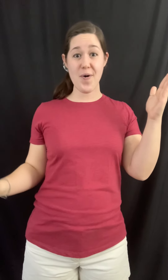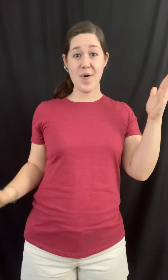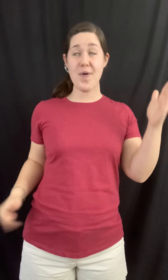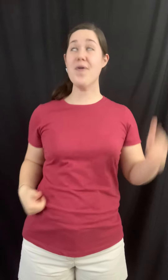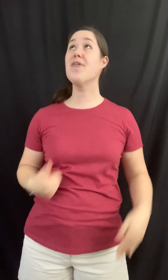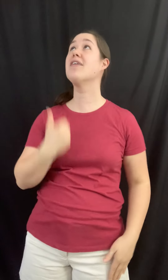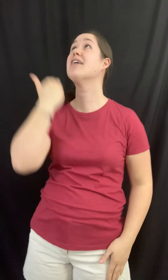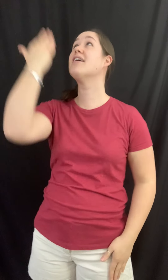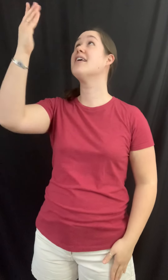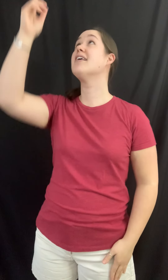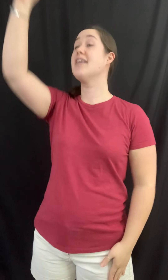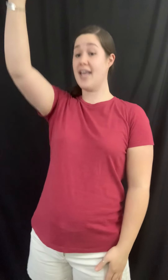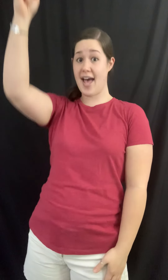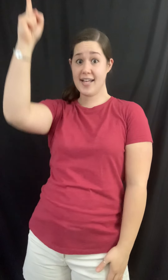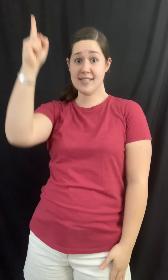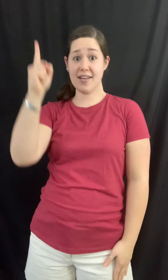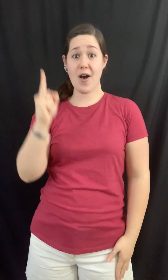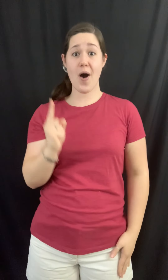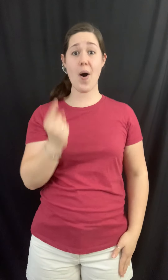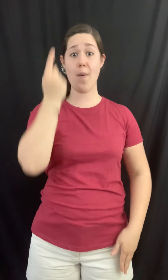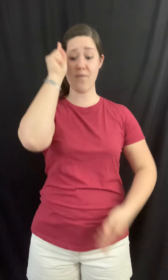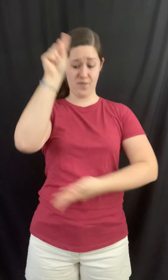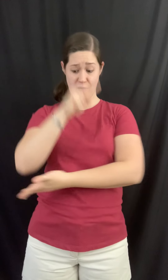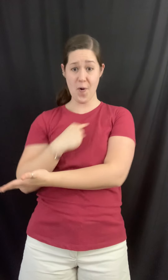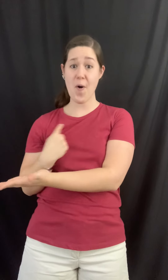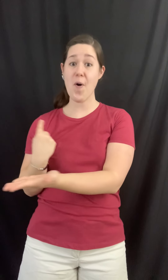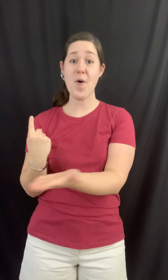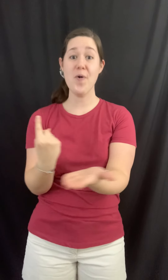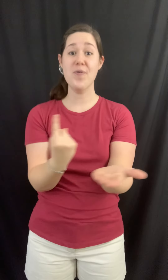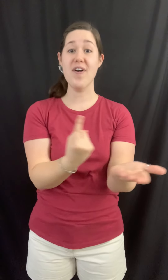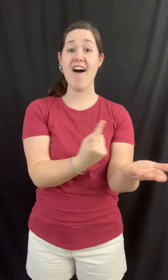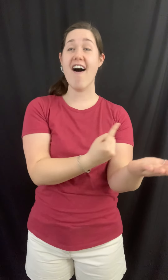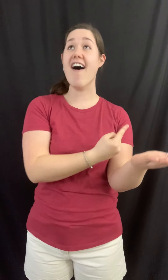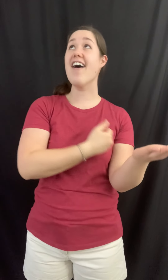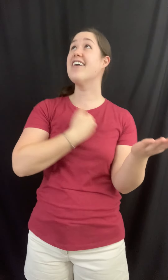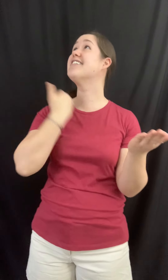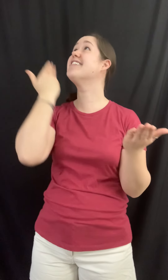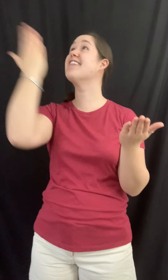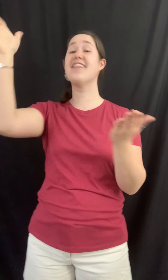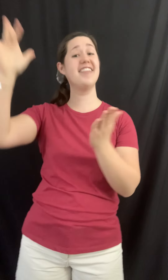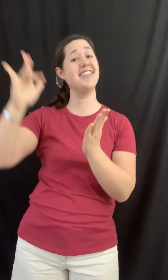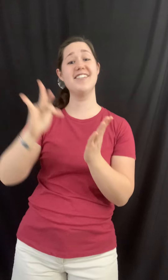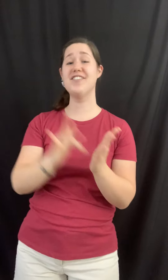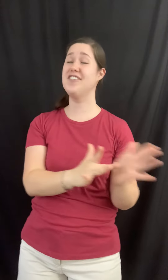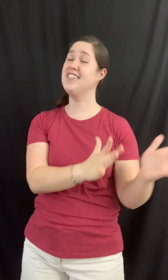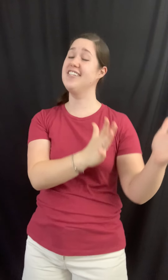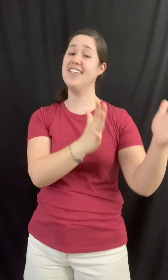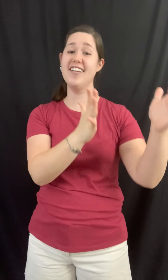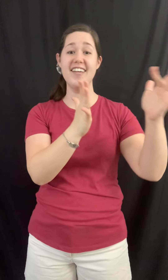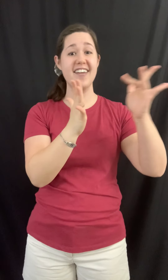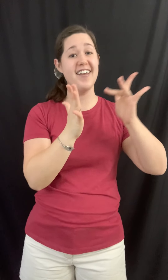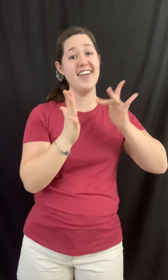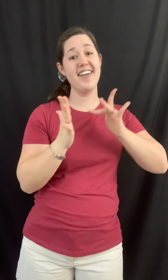He has come for us, this Jesus.